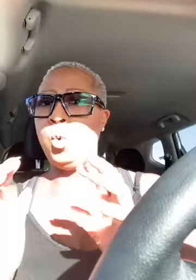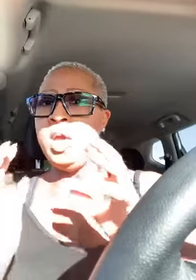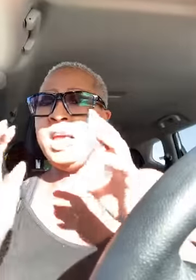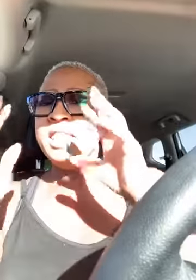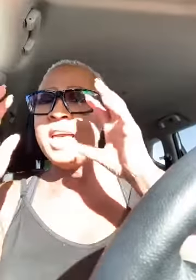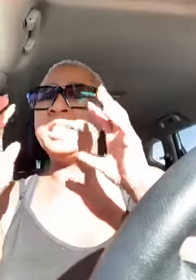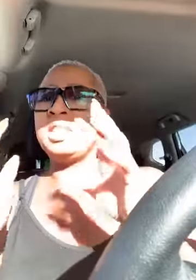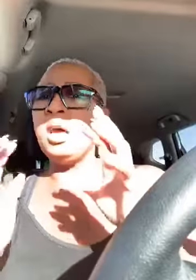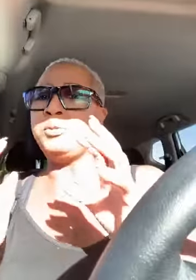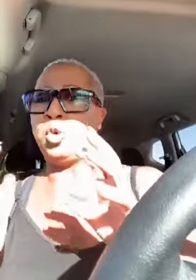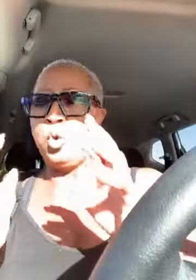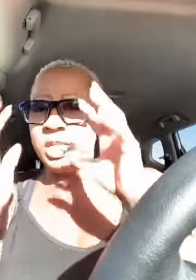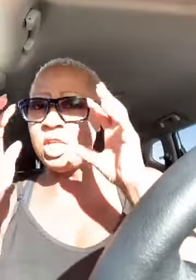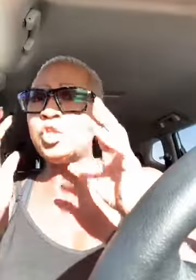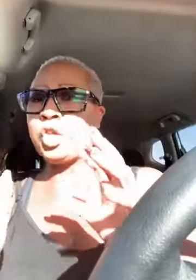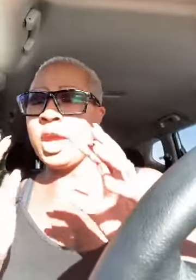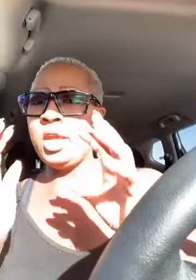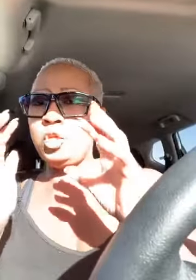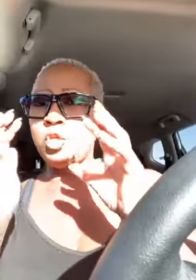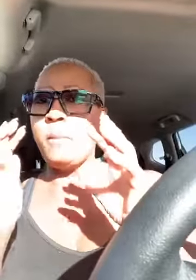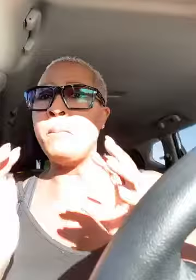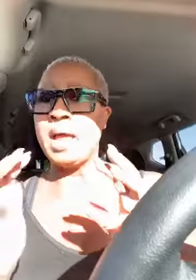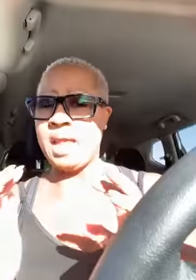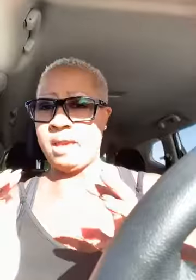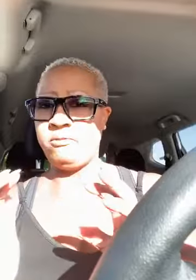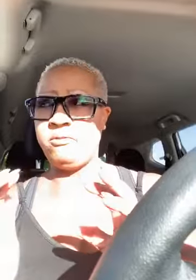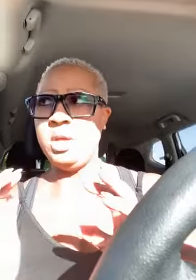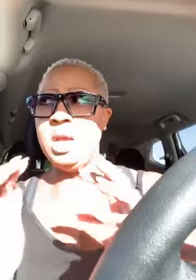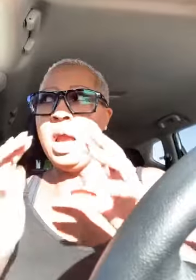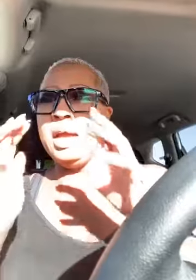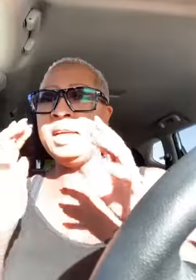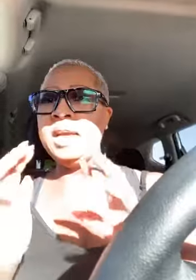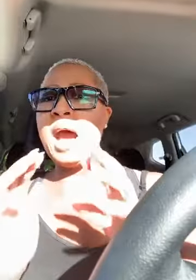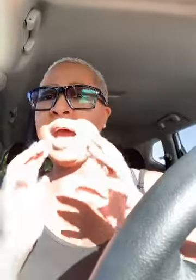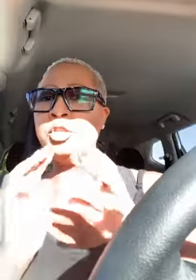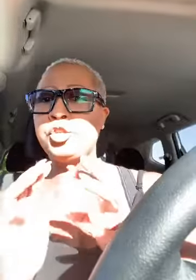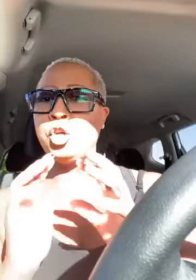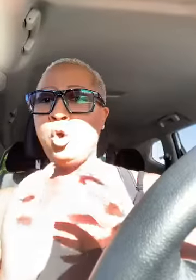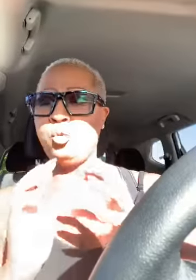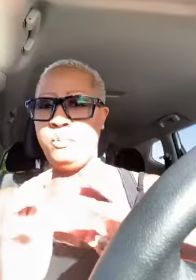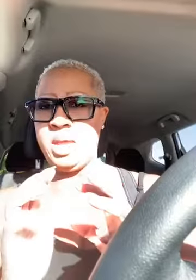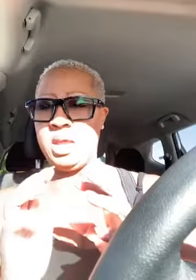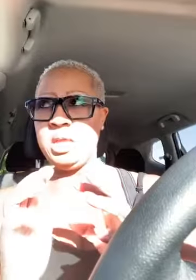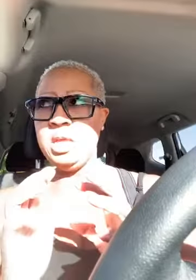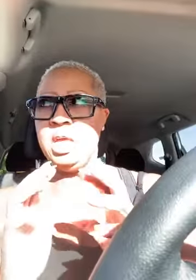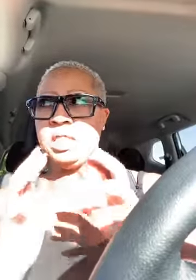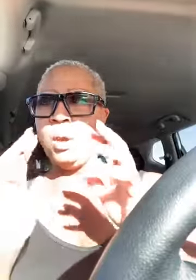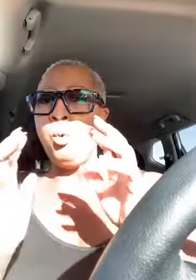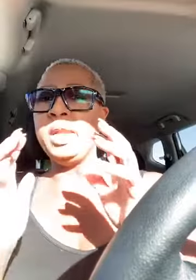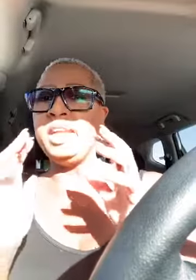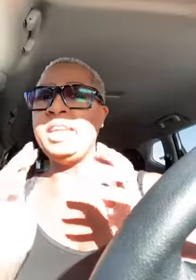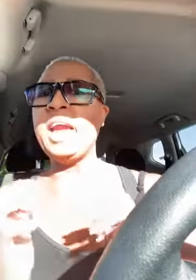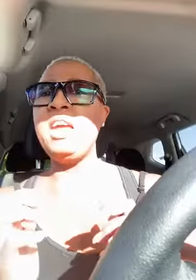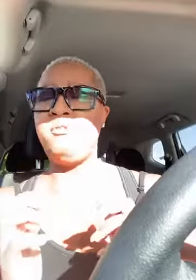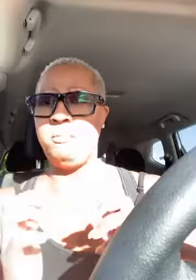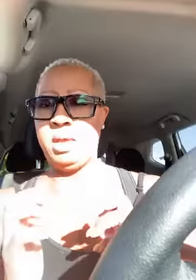that subsequently changed my life god showed me that what he gave me